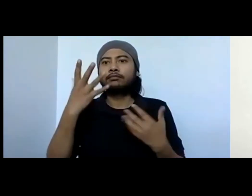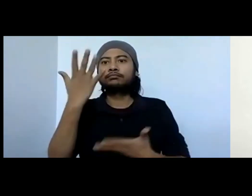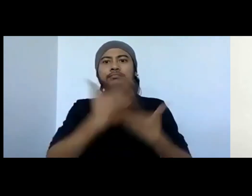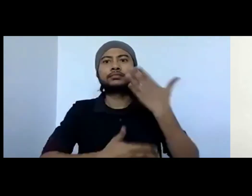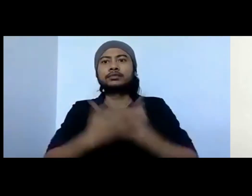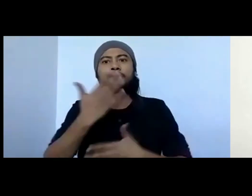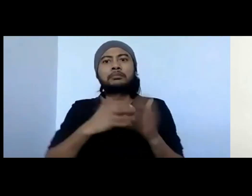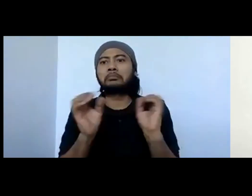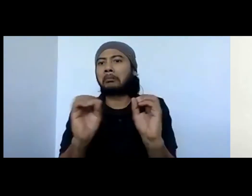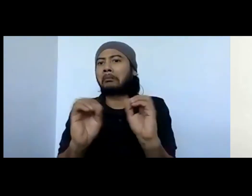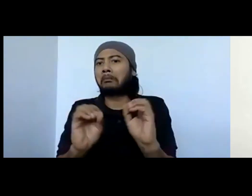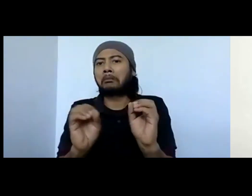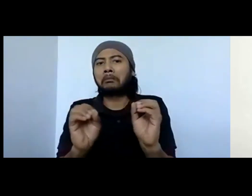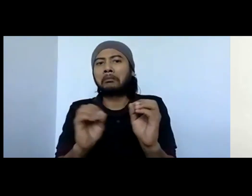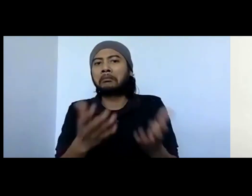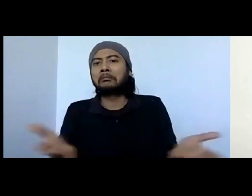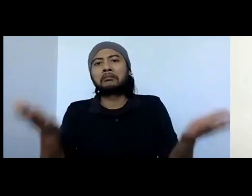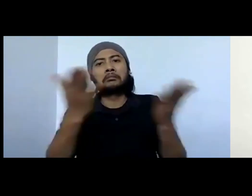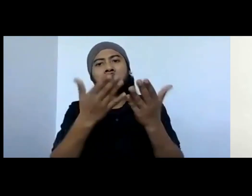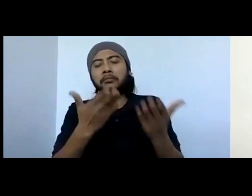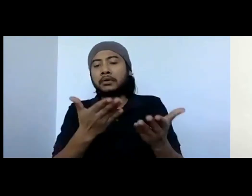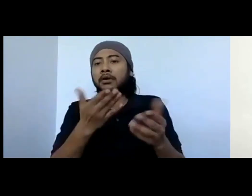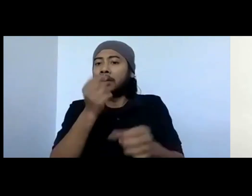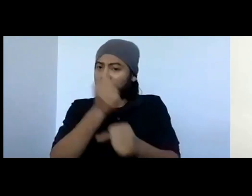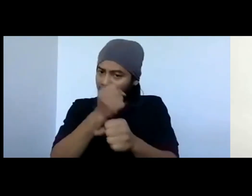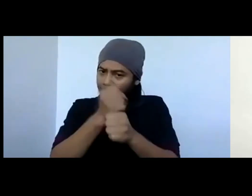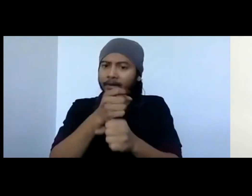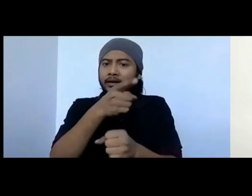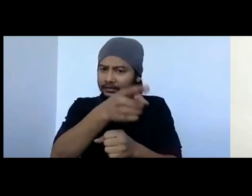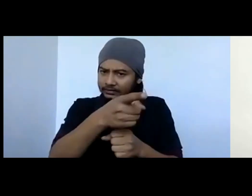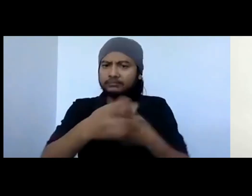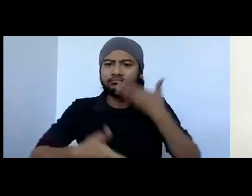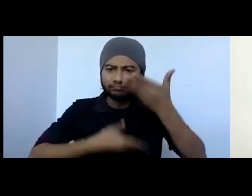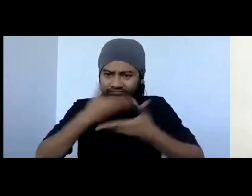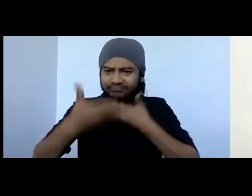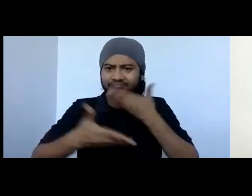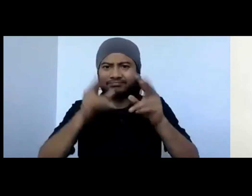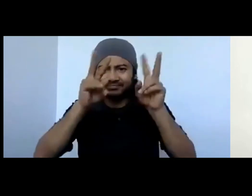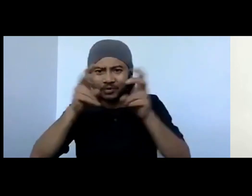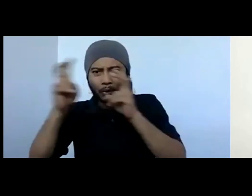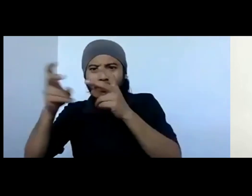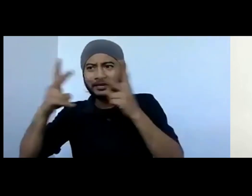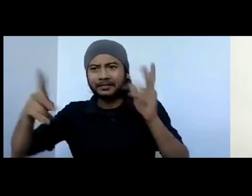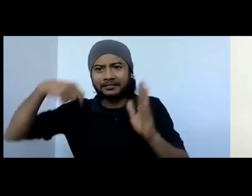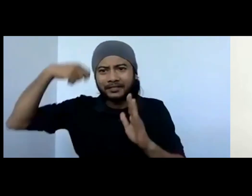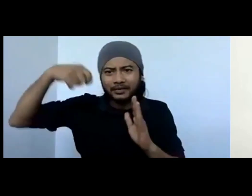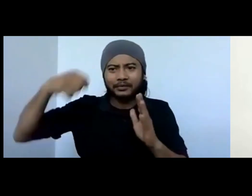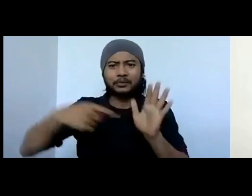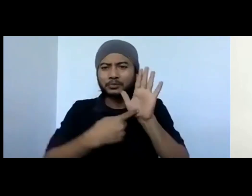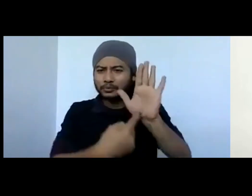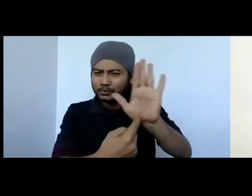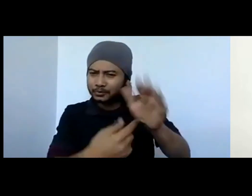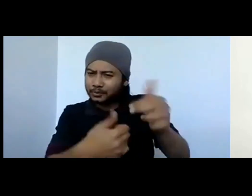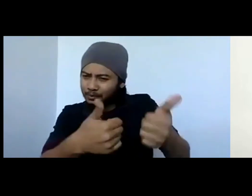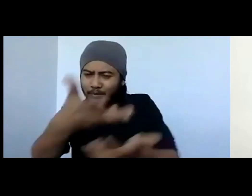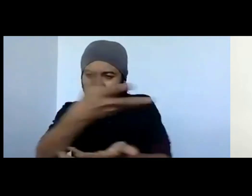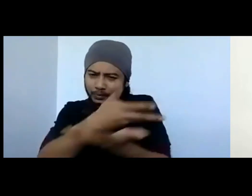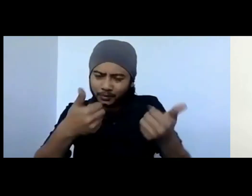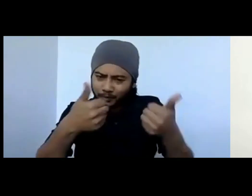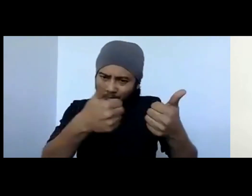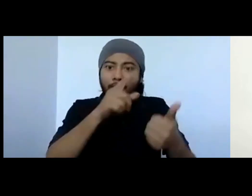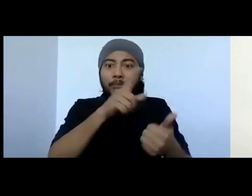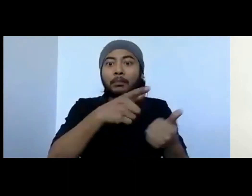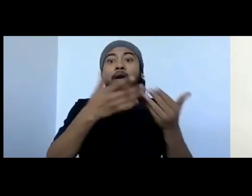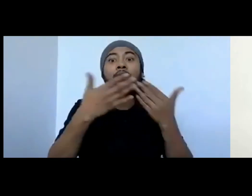them a lot of exposure, but back home it is not so because their, you know, spaces and the